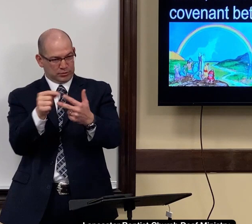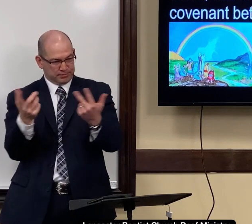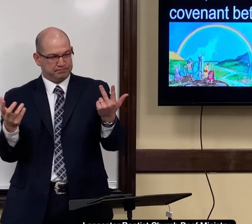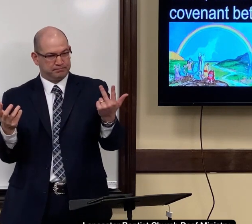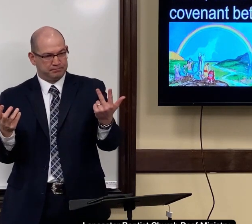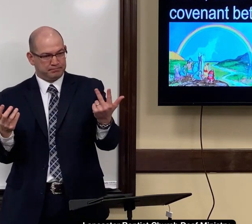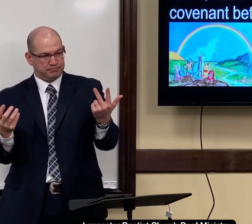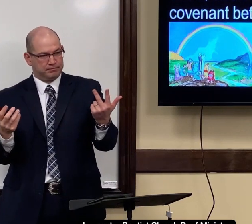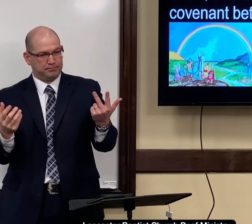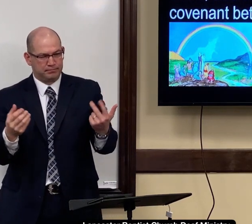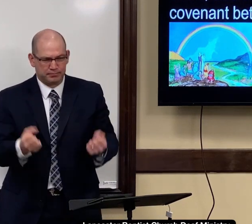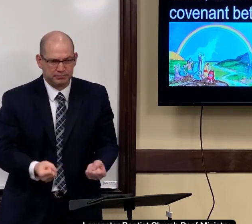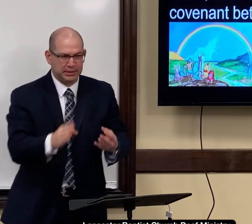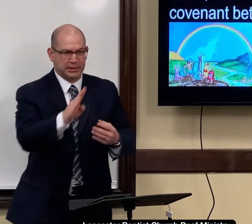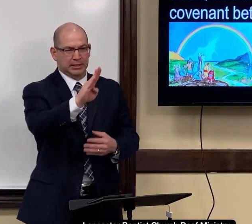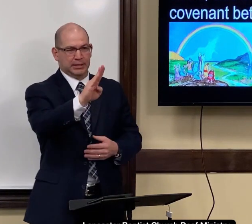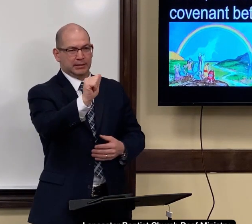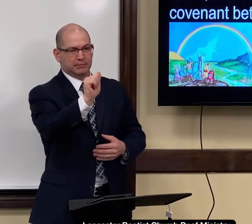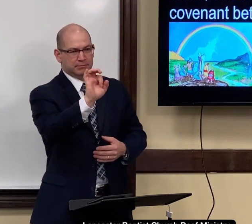so those were three cars